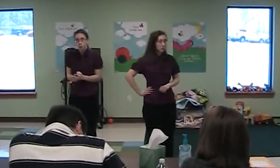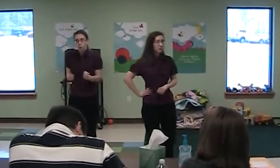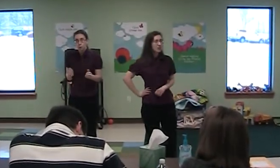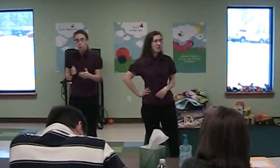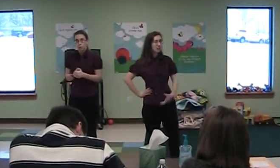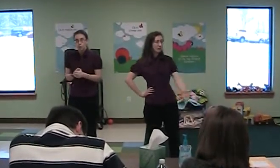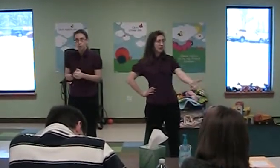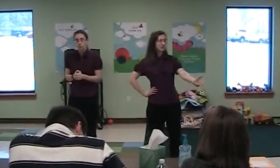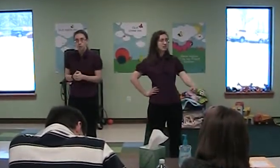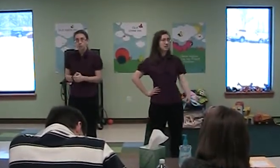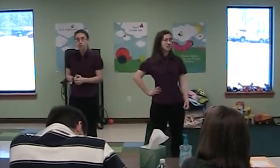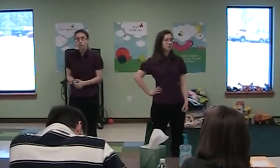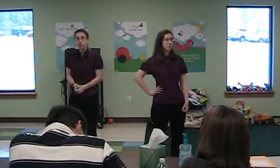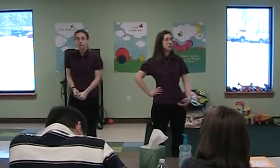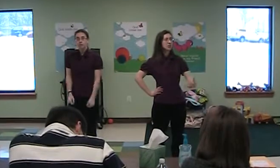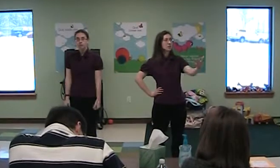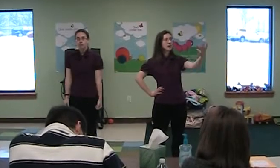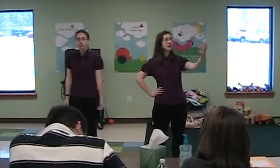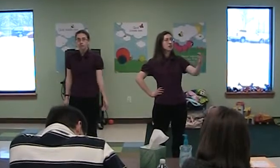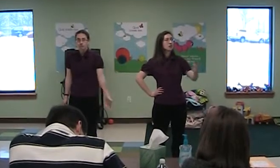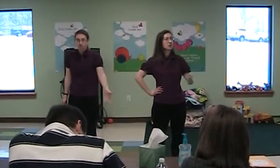which is the bust, and which is the pedestal?